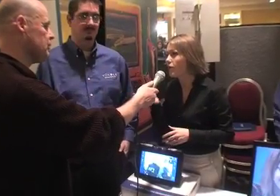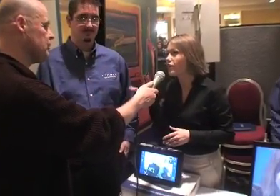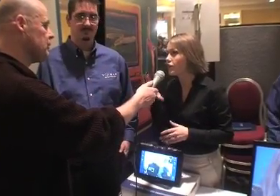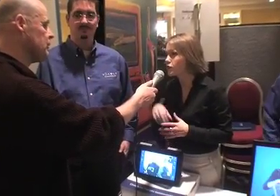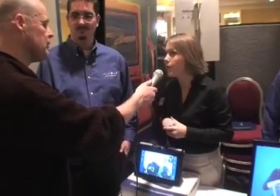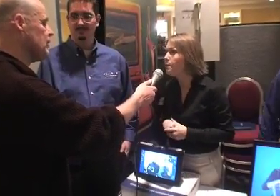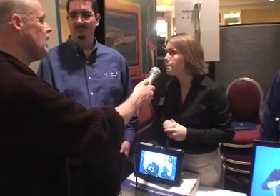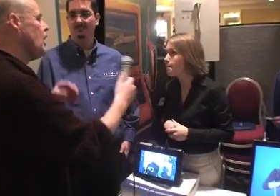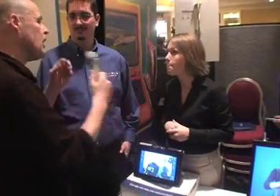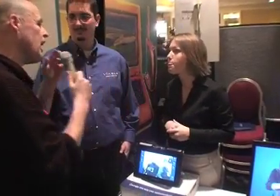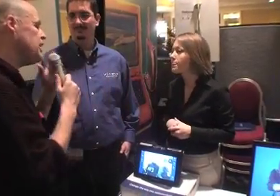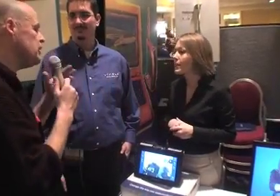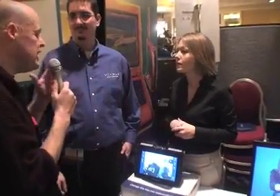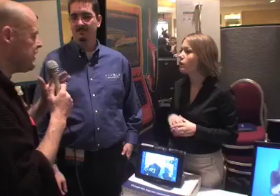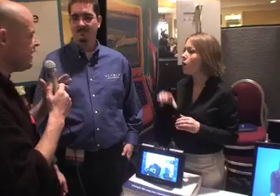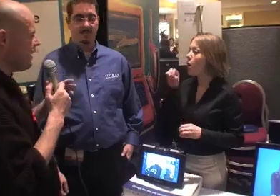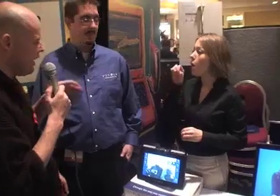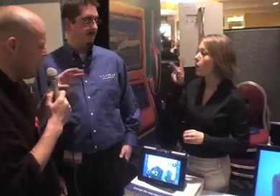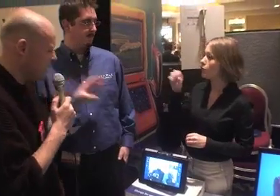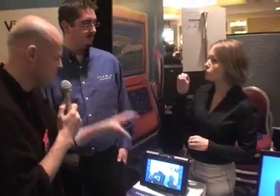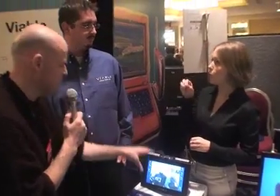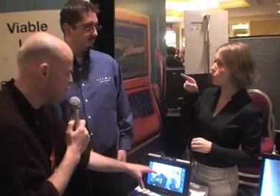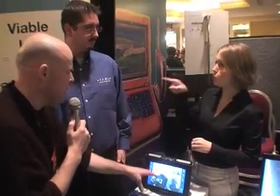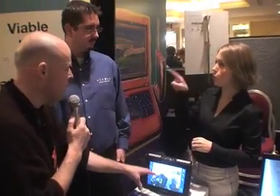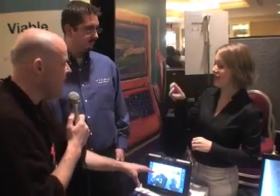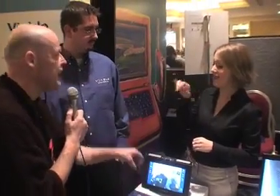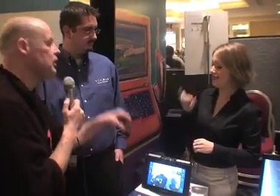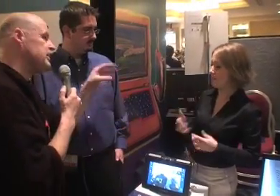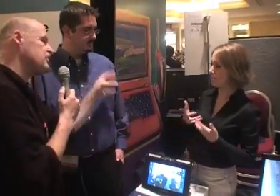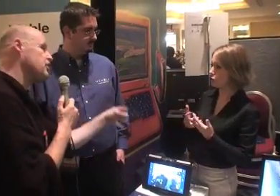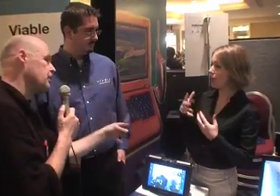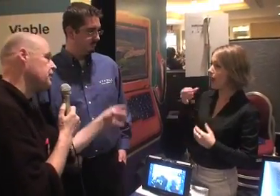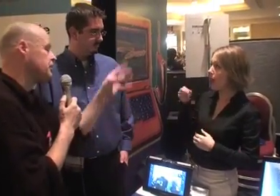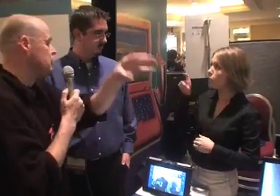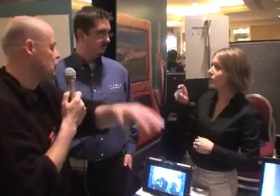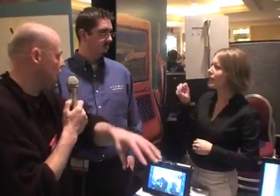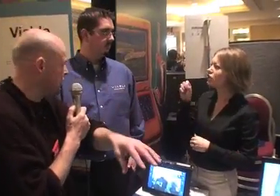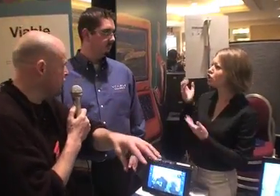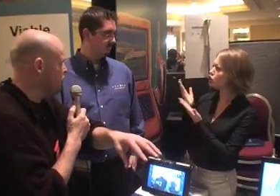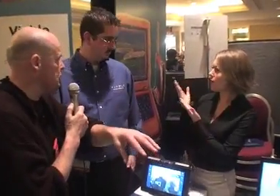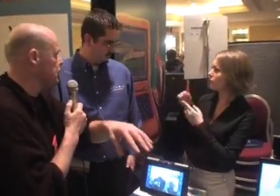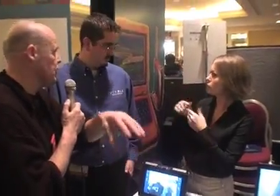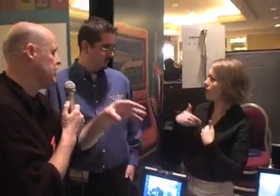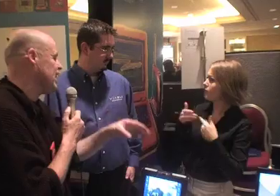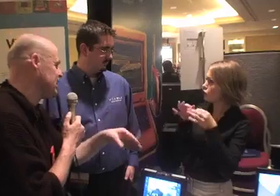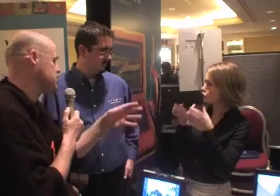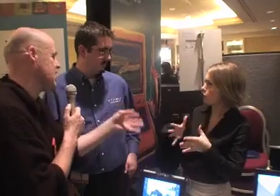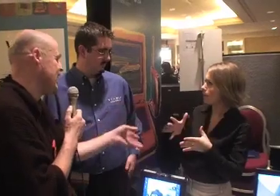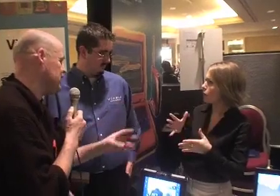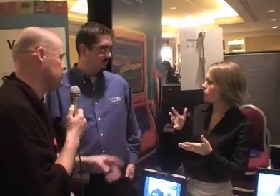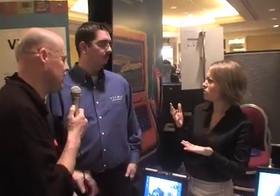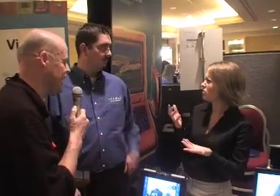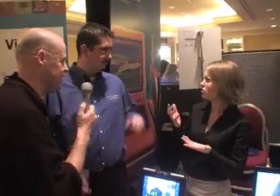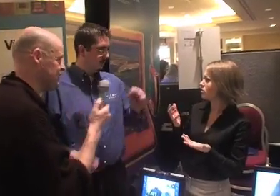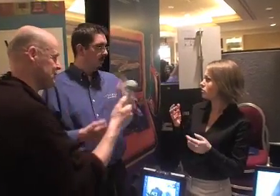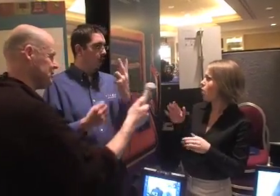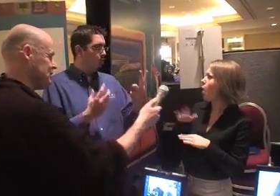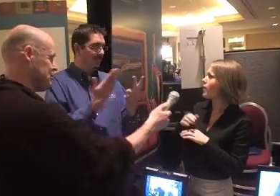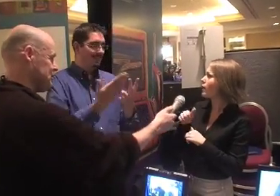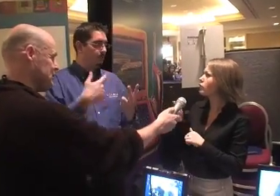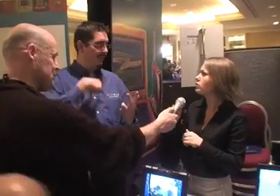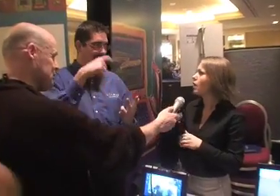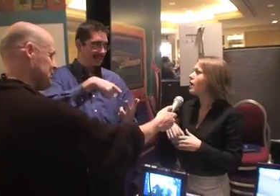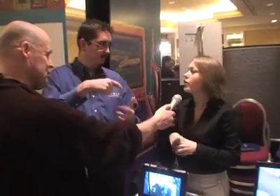and want to fingerspell. And you need this machine and you need the service to have an interpreter on the other side of the line?